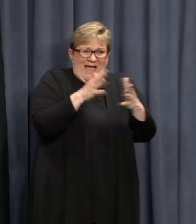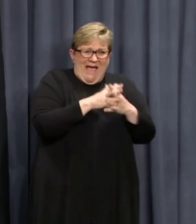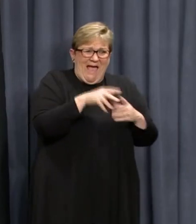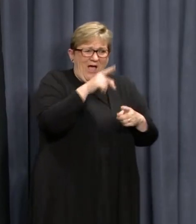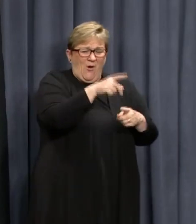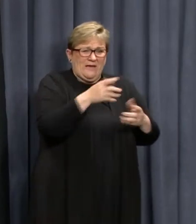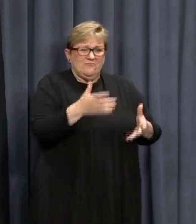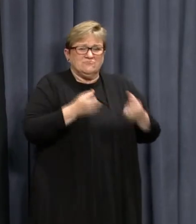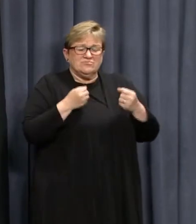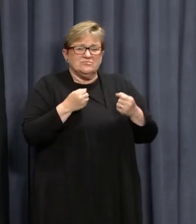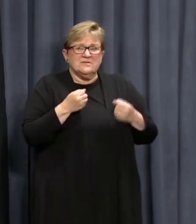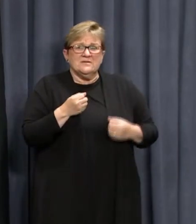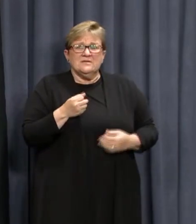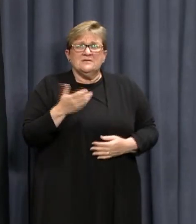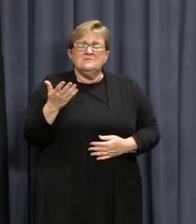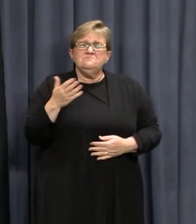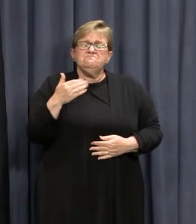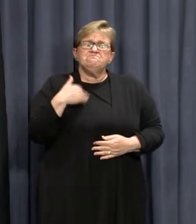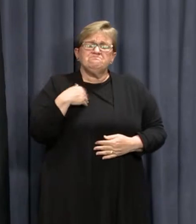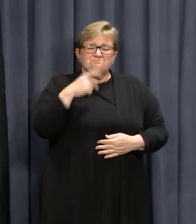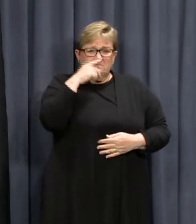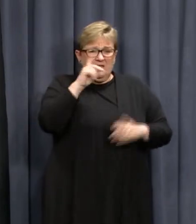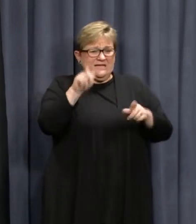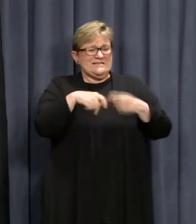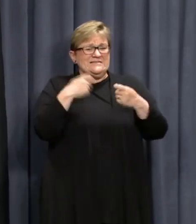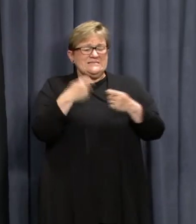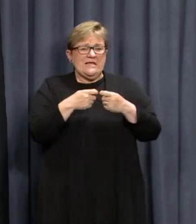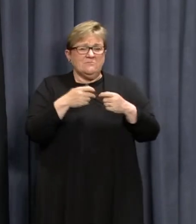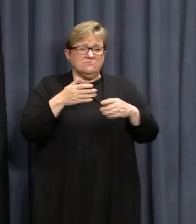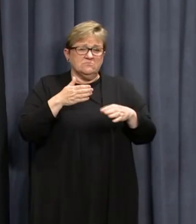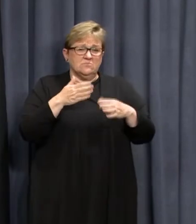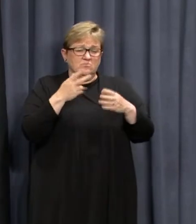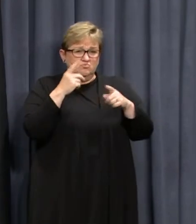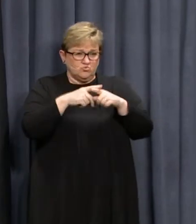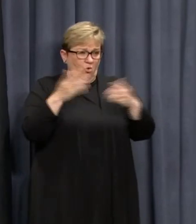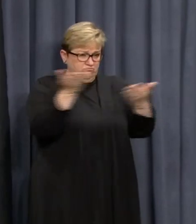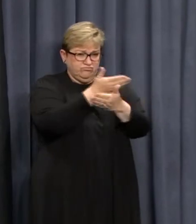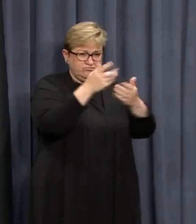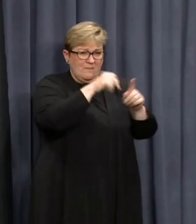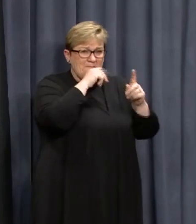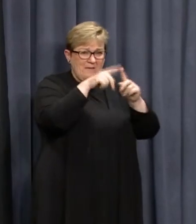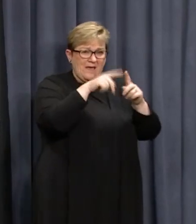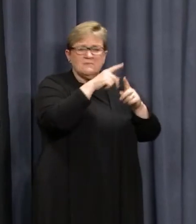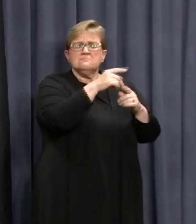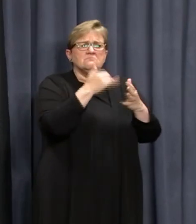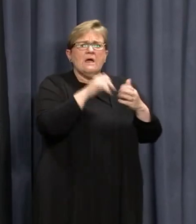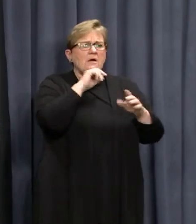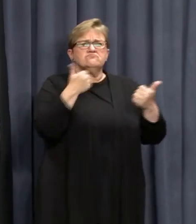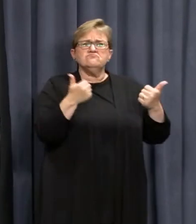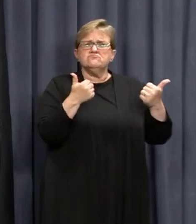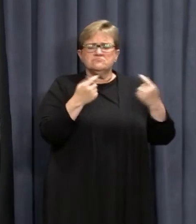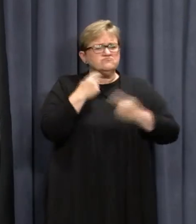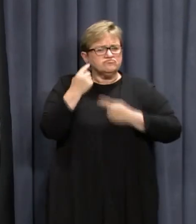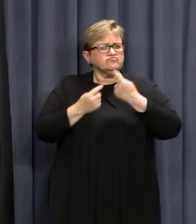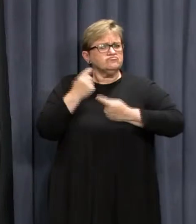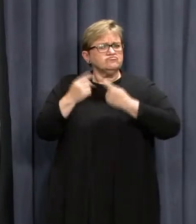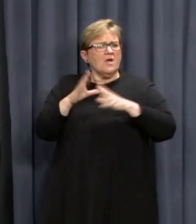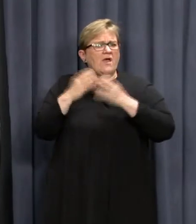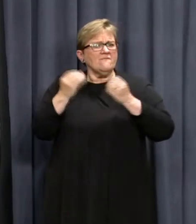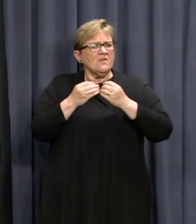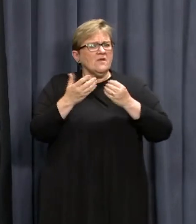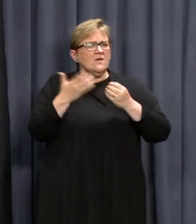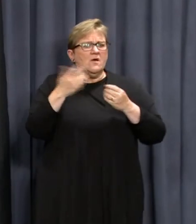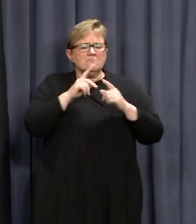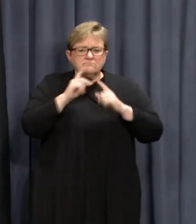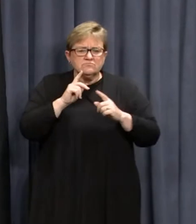been exposed to it? Our contact tracing teams have been working with him and he's been very cooperative and giving us a large